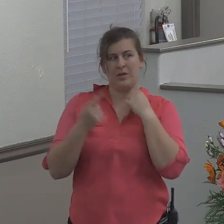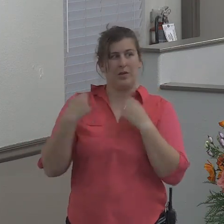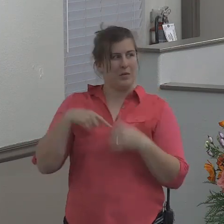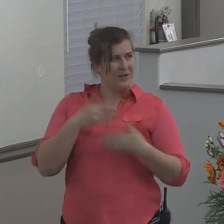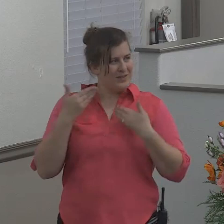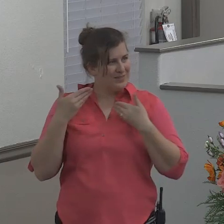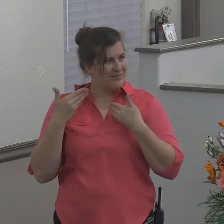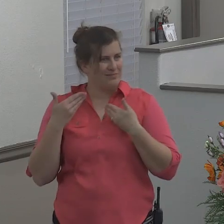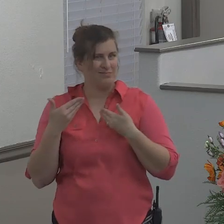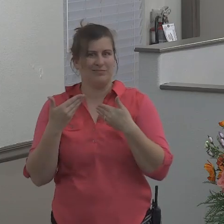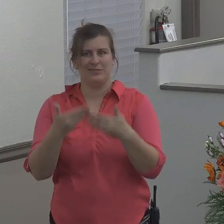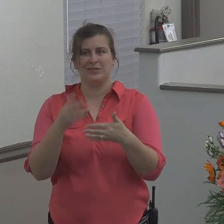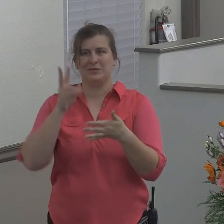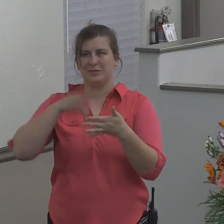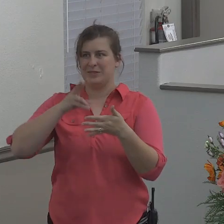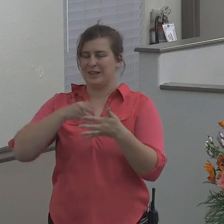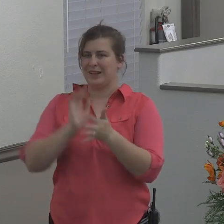the Bible